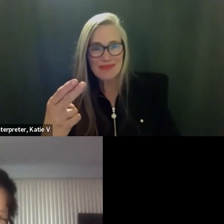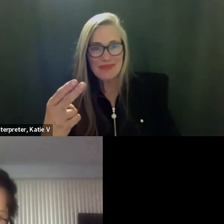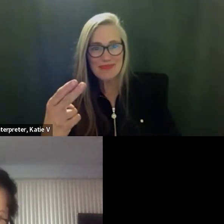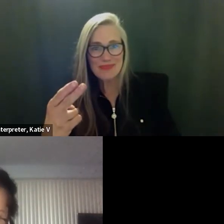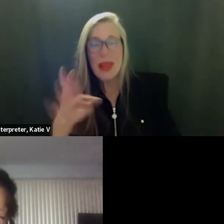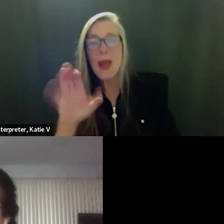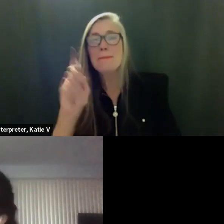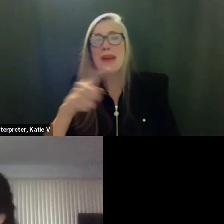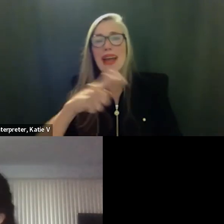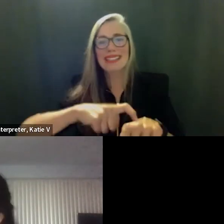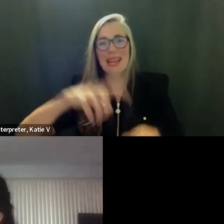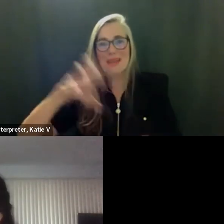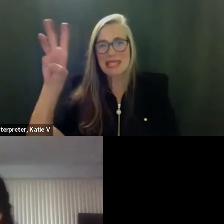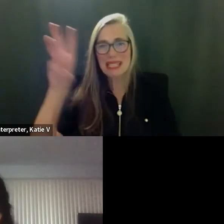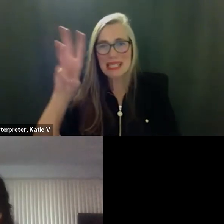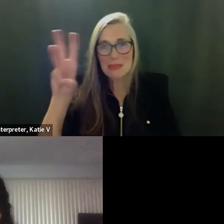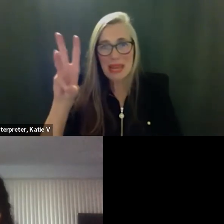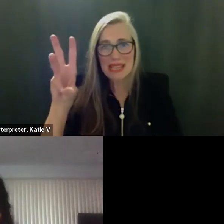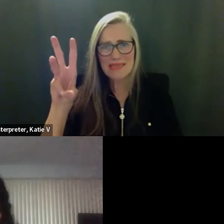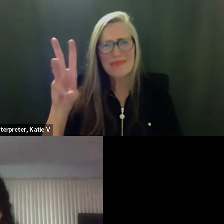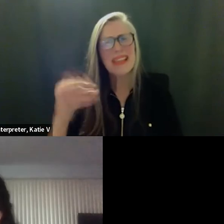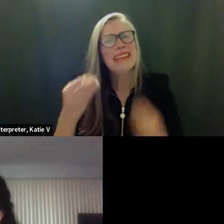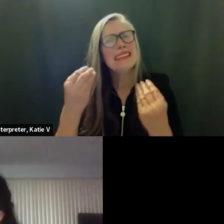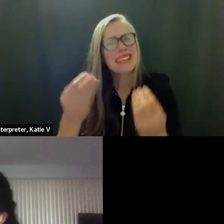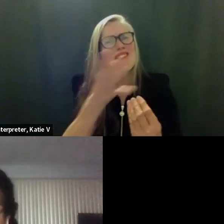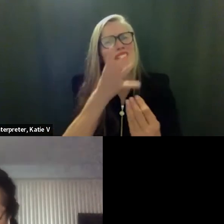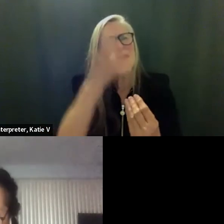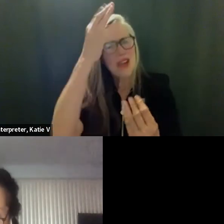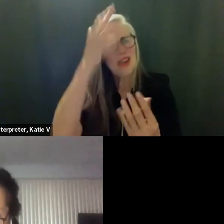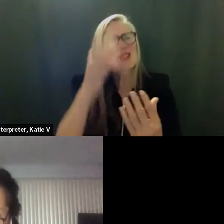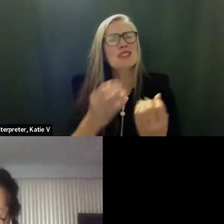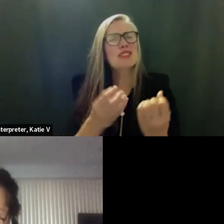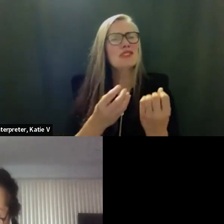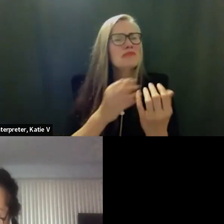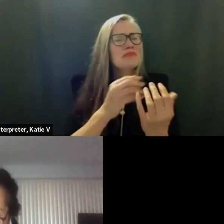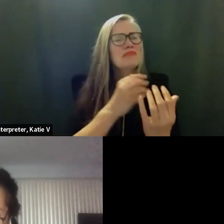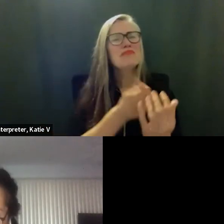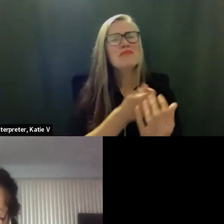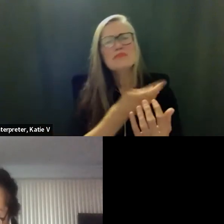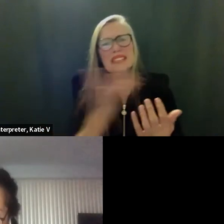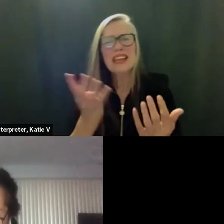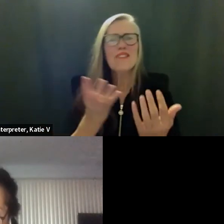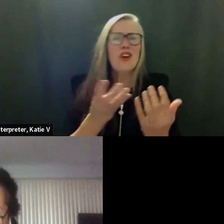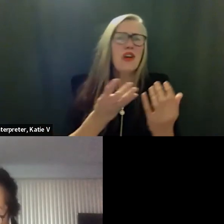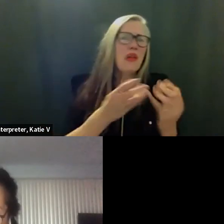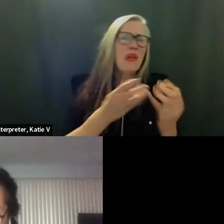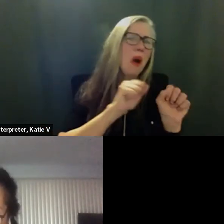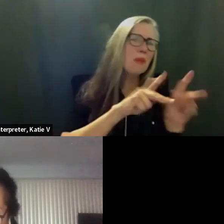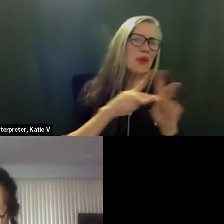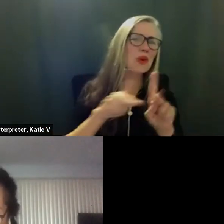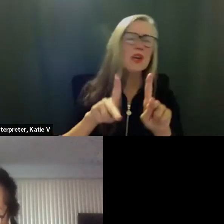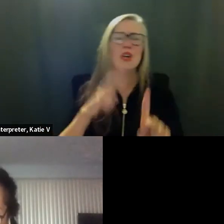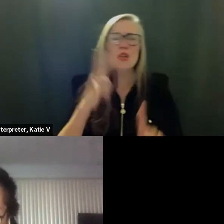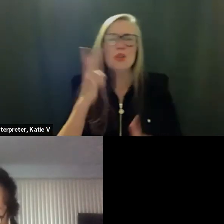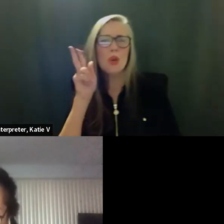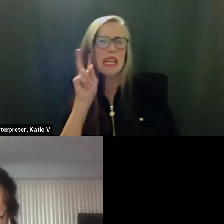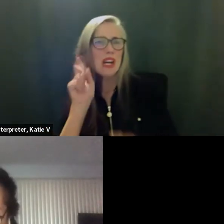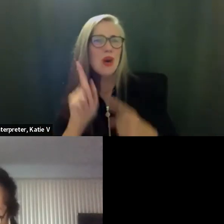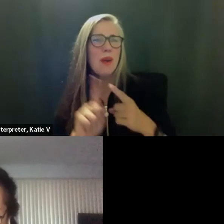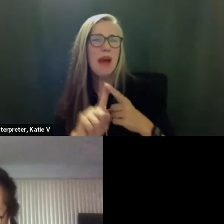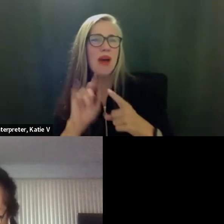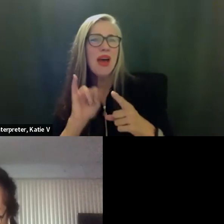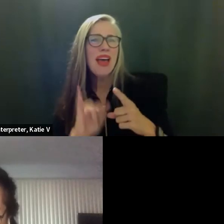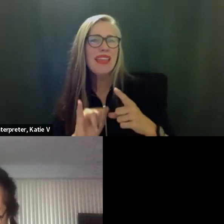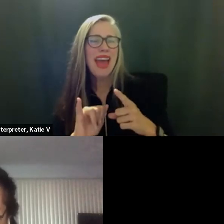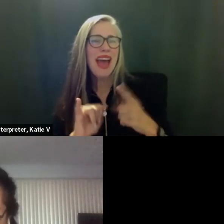back at 6 p.m again just to give parents several opportunities to come in here about the campaign and share